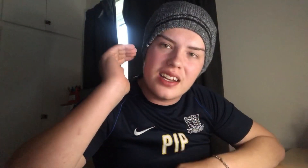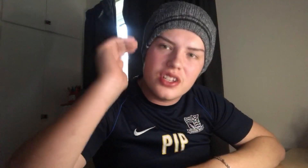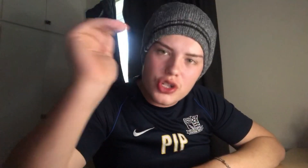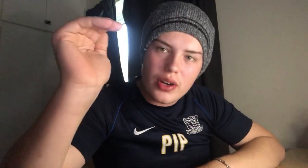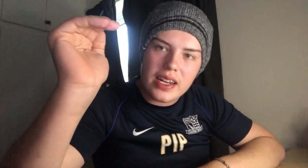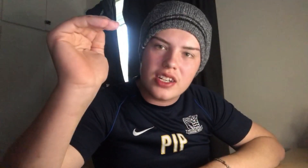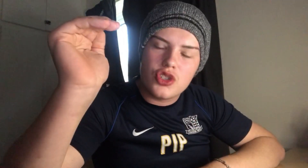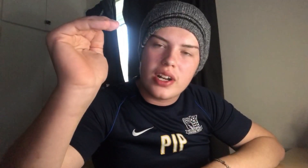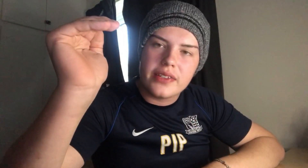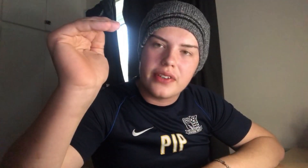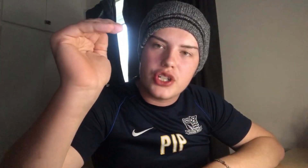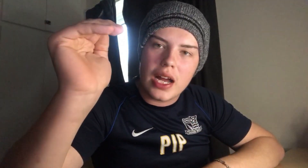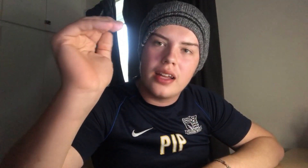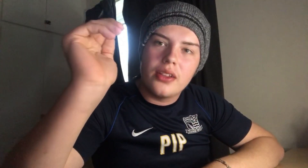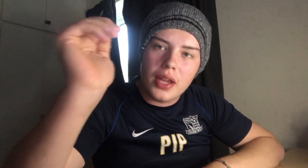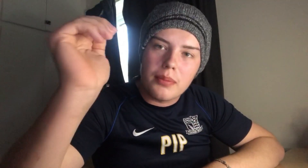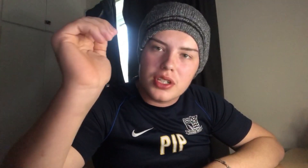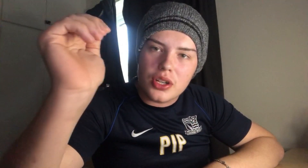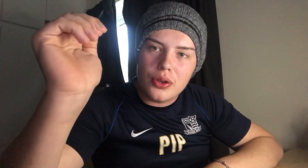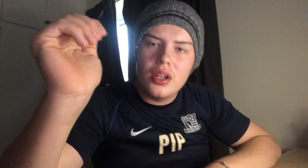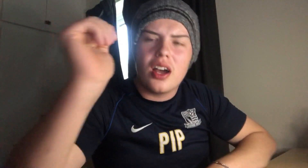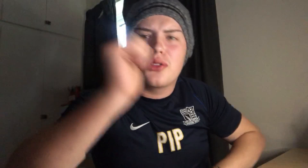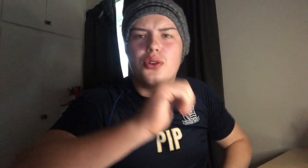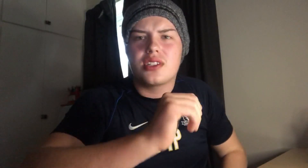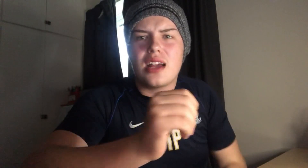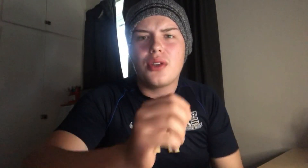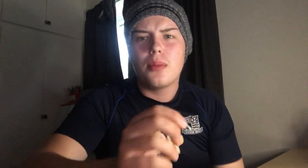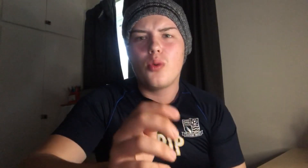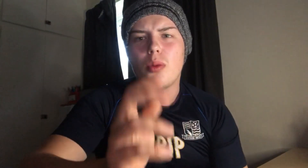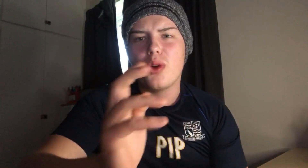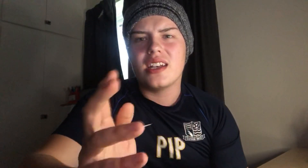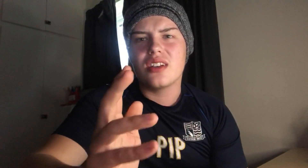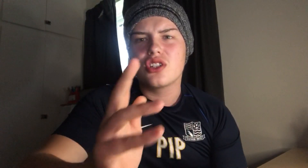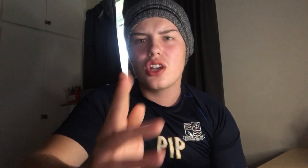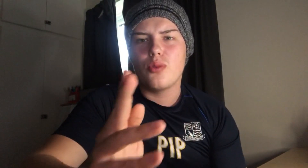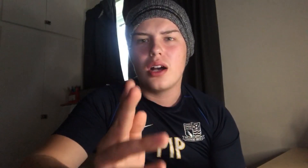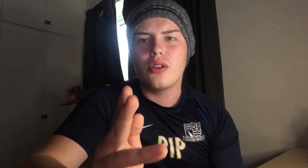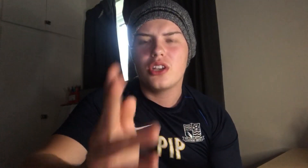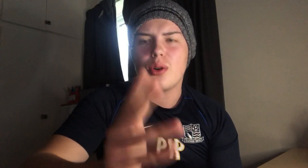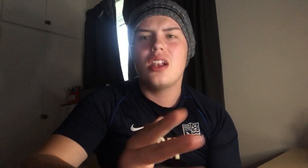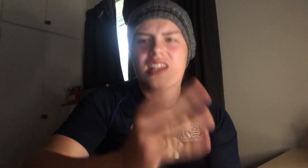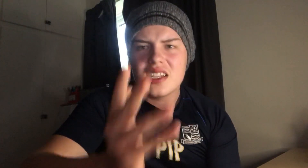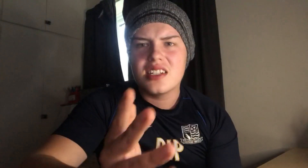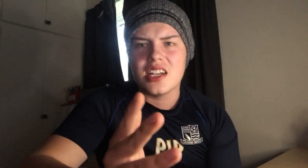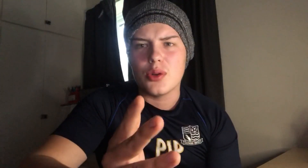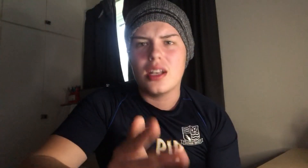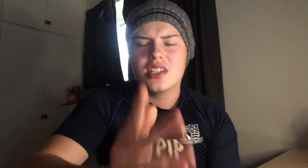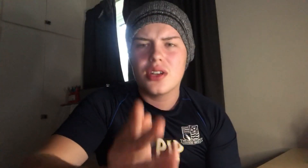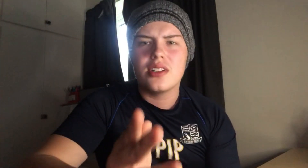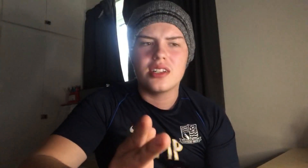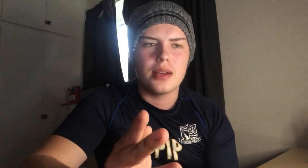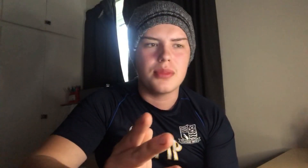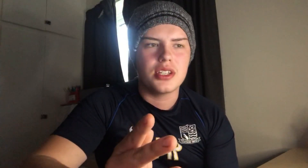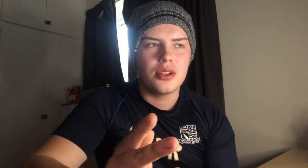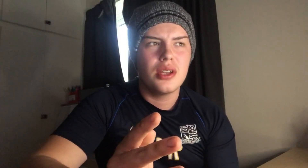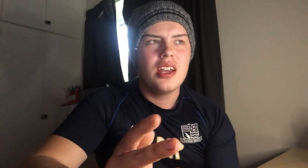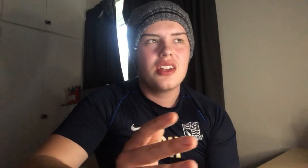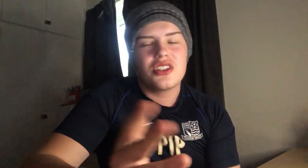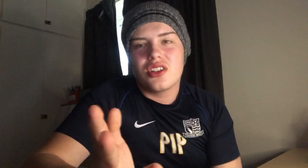in straight into transfer chat number two. I thought as hell number one went down so well, you know what, let's continue it, let's go into number two, just